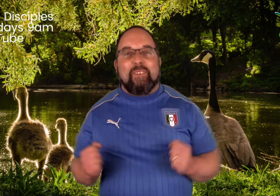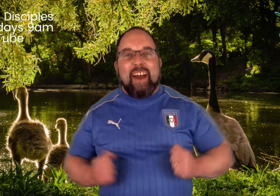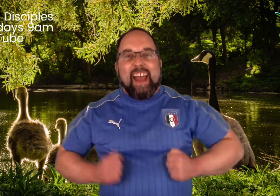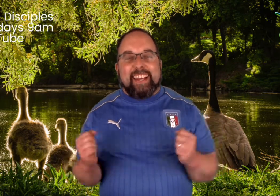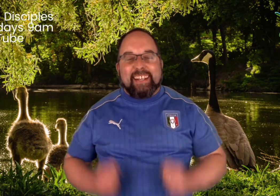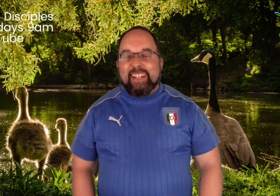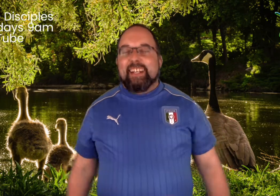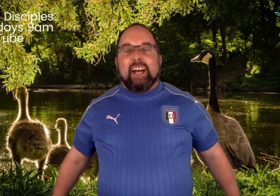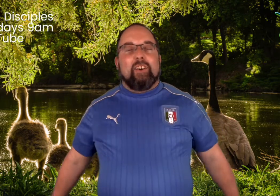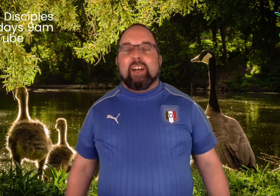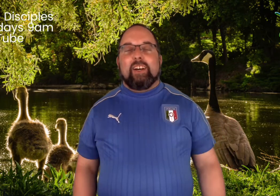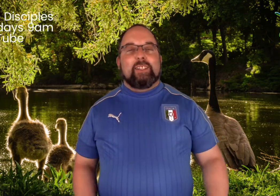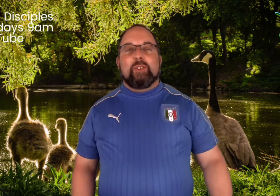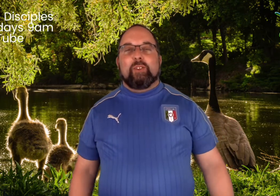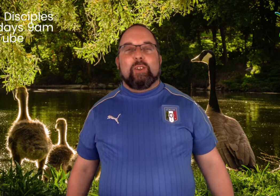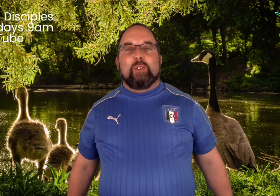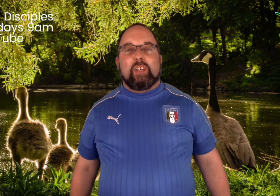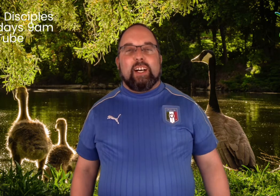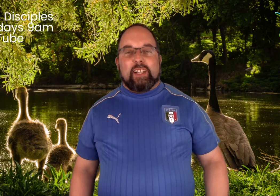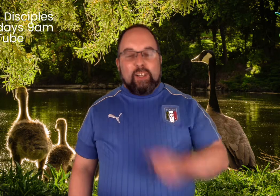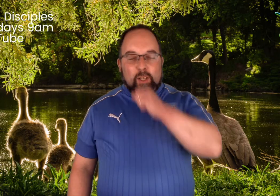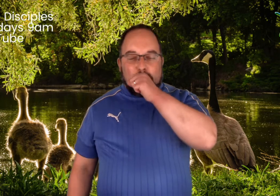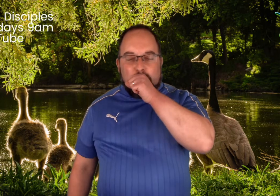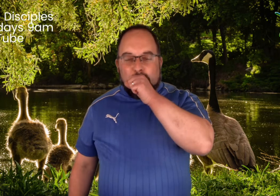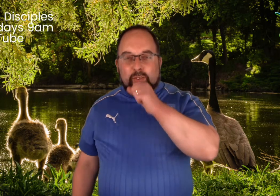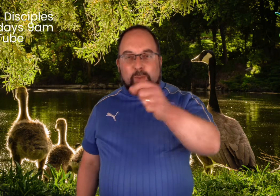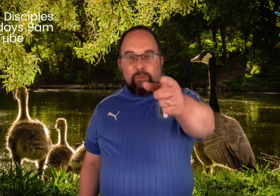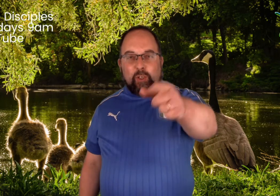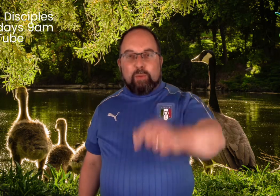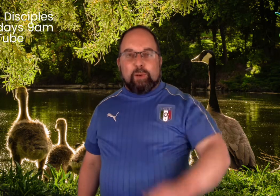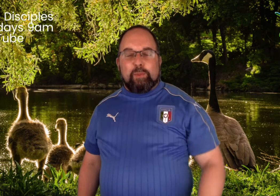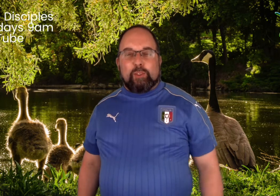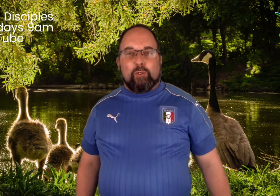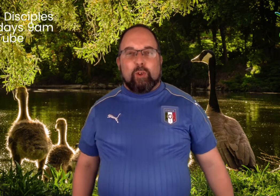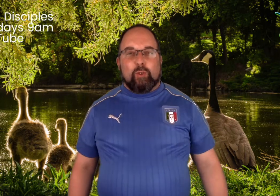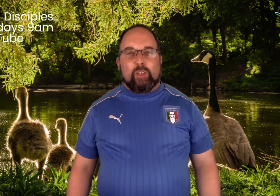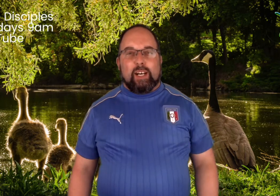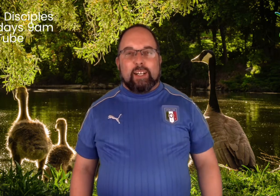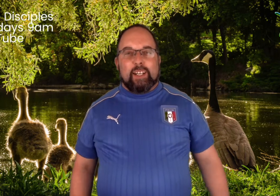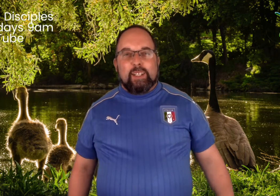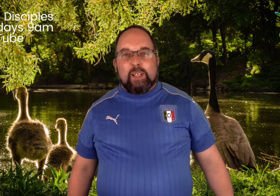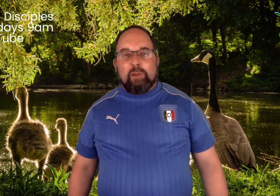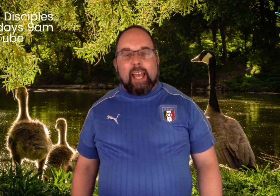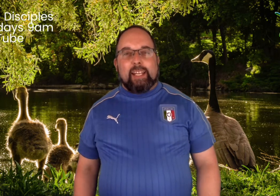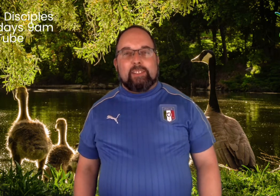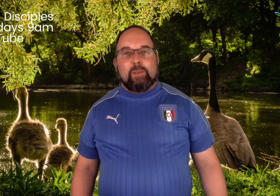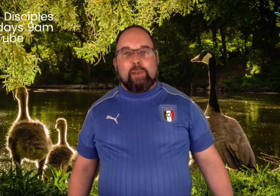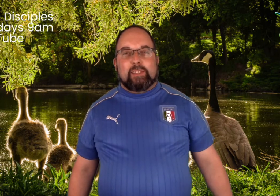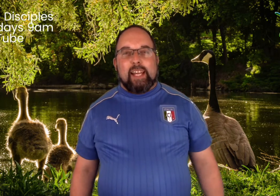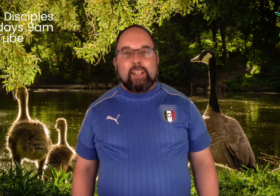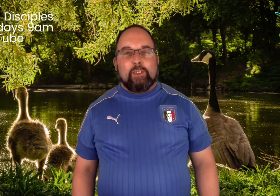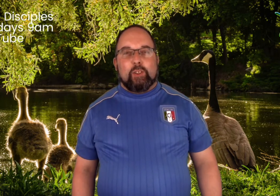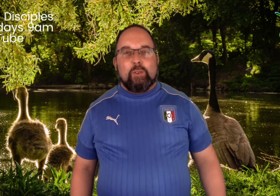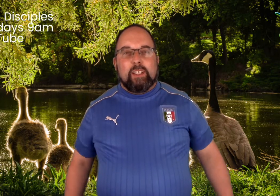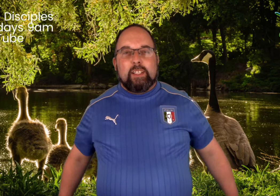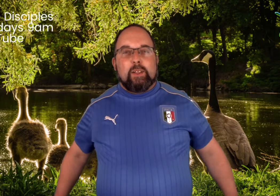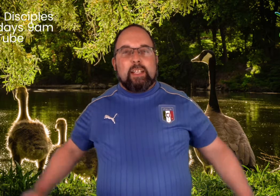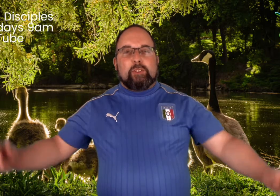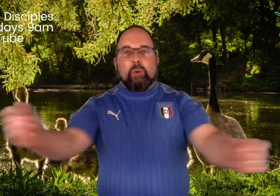quack. I know I can't do Donald Duck. Some of you can probably do Donald Duck. But, hey, that's the best I can do. Let's do it